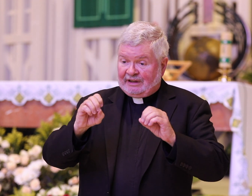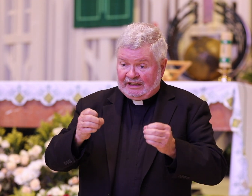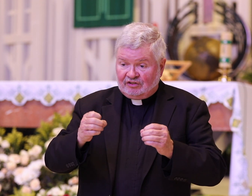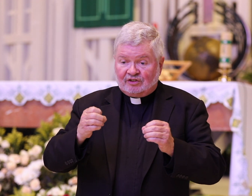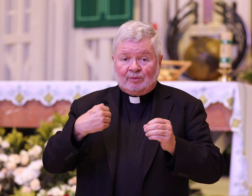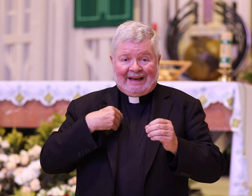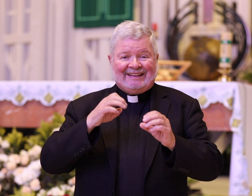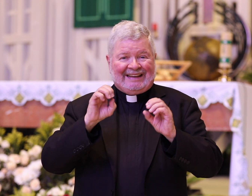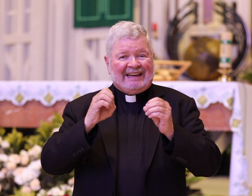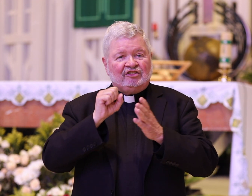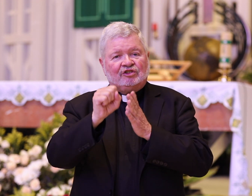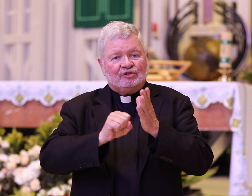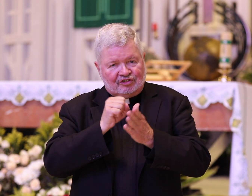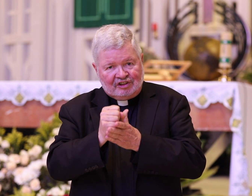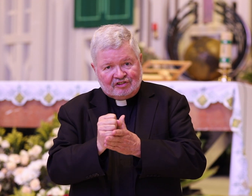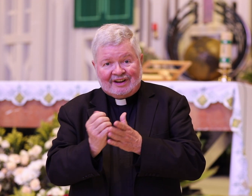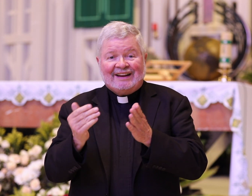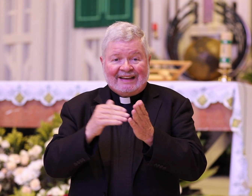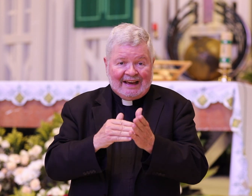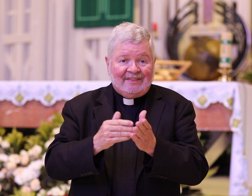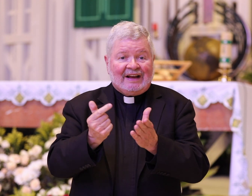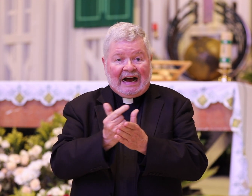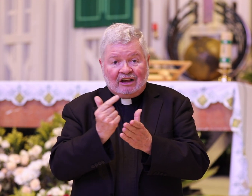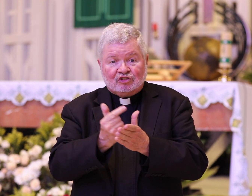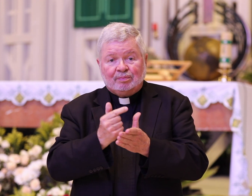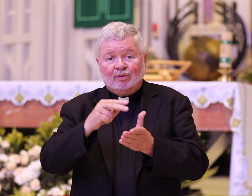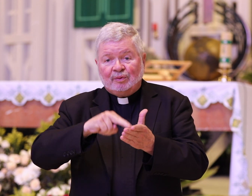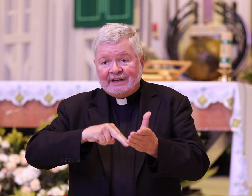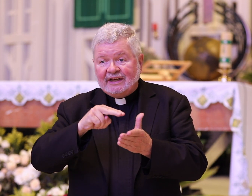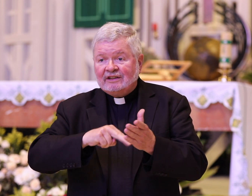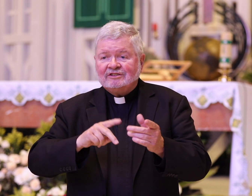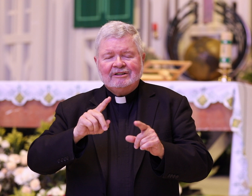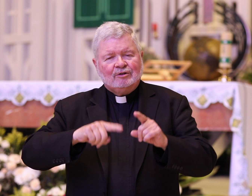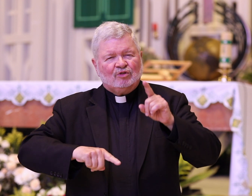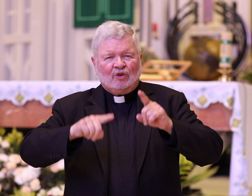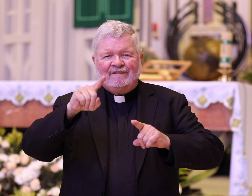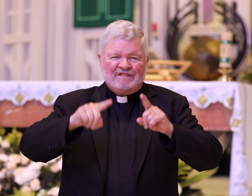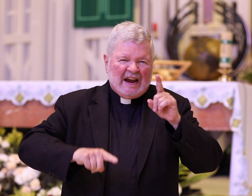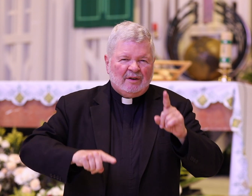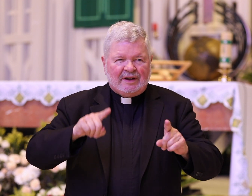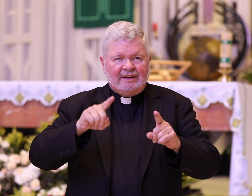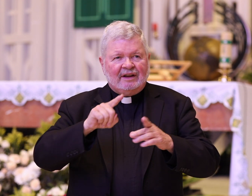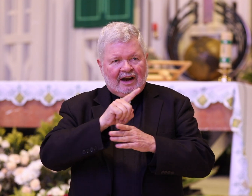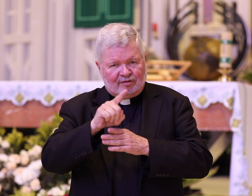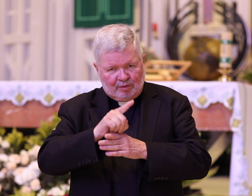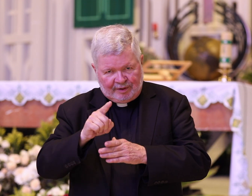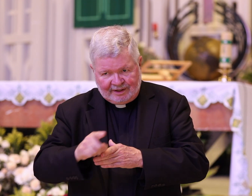Easter we had the Easter season and again the gospel readings sort of buried every week